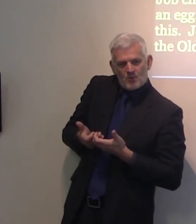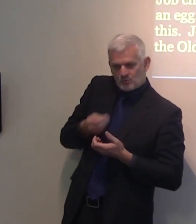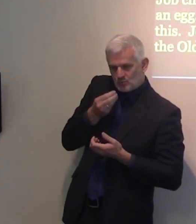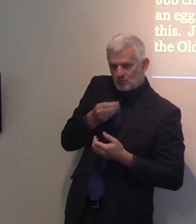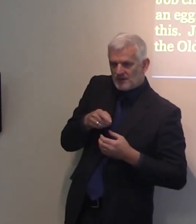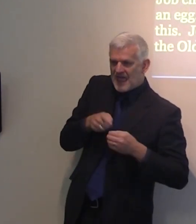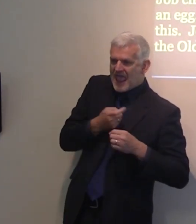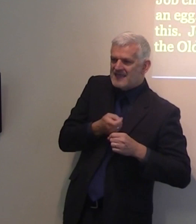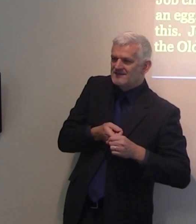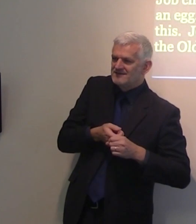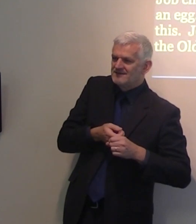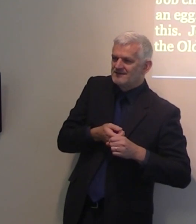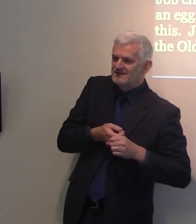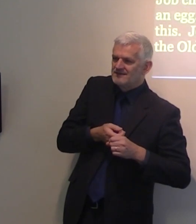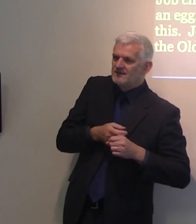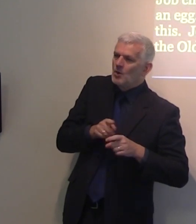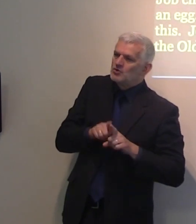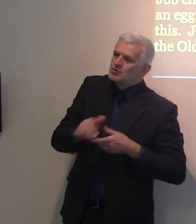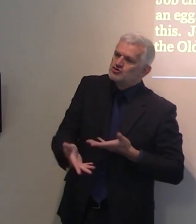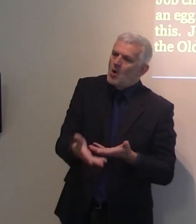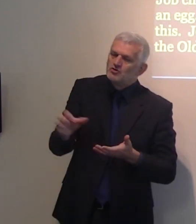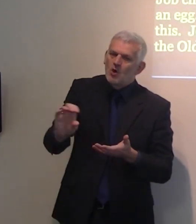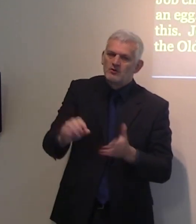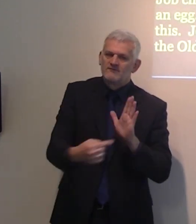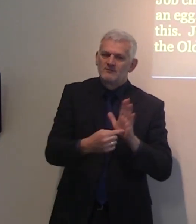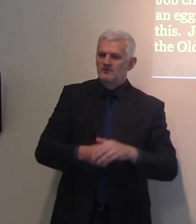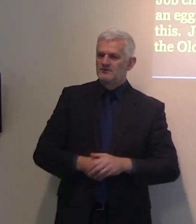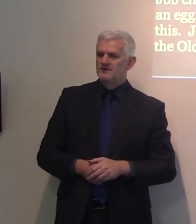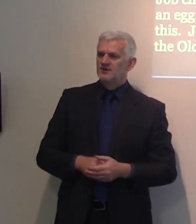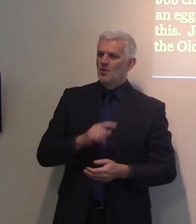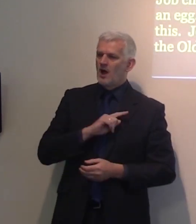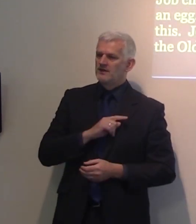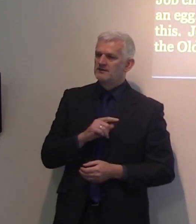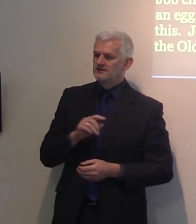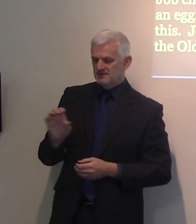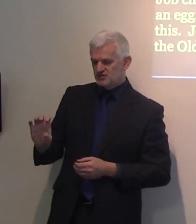is so important. Why? Because salt sharpens and stimulates our appetite.